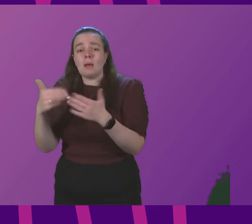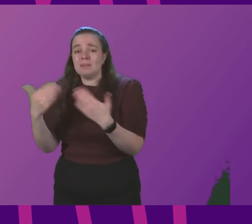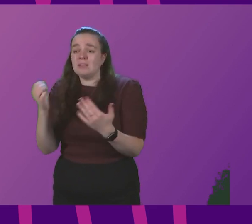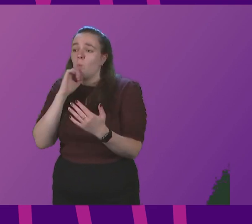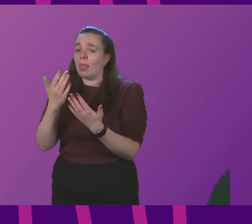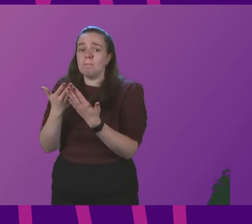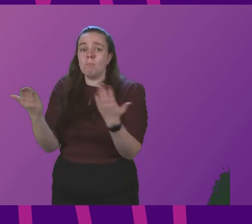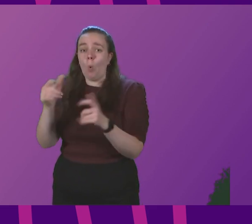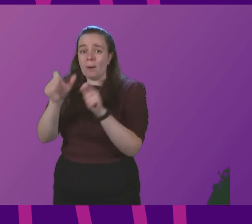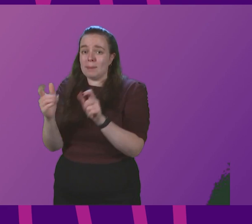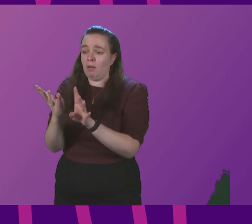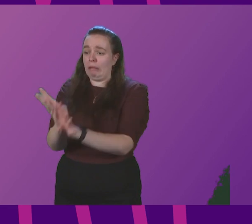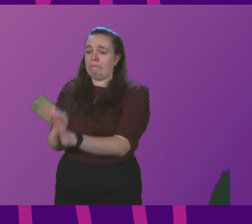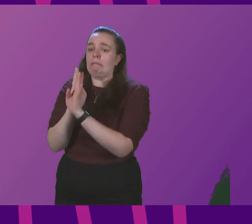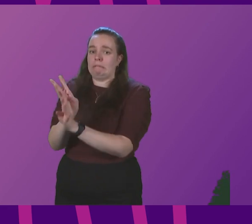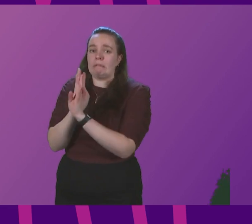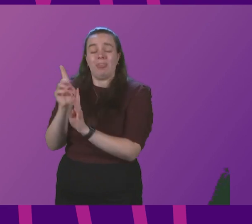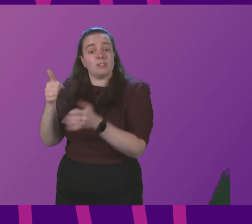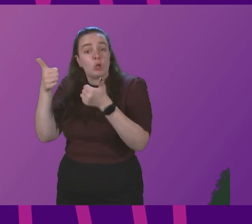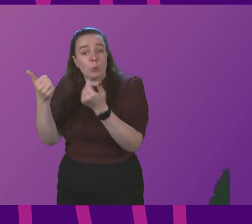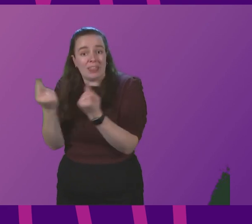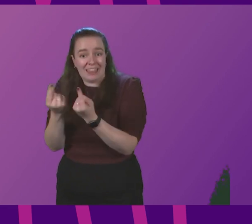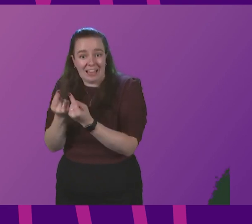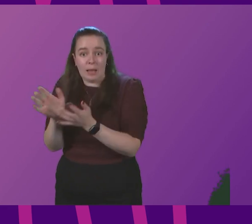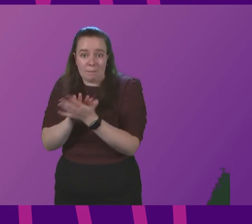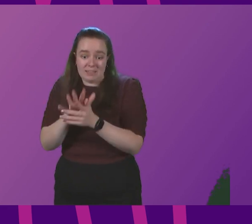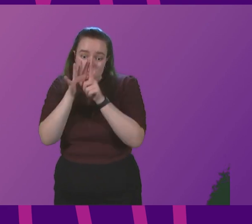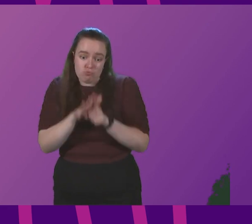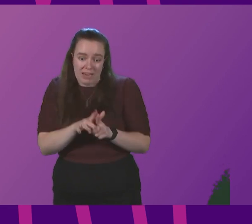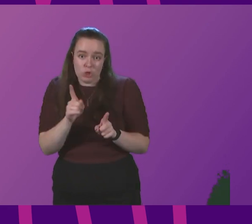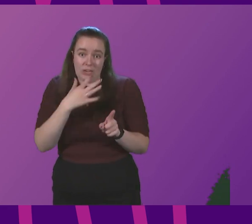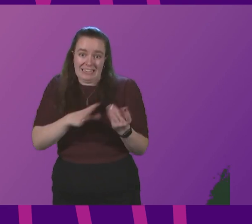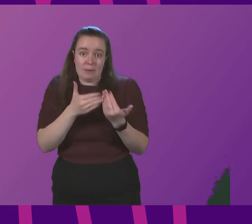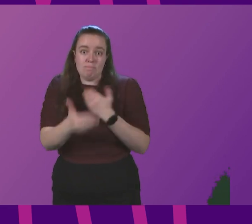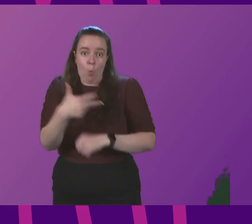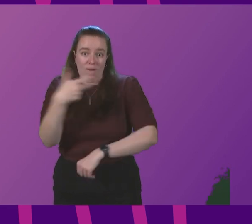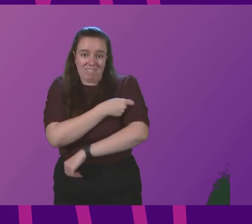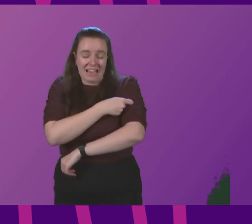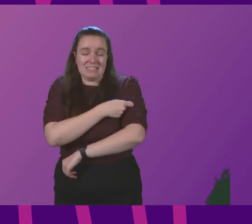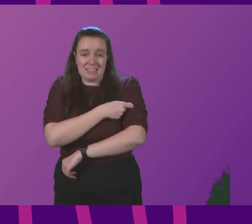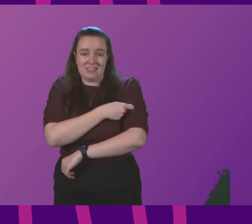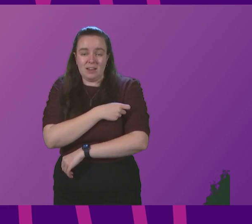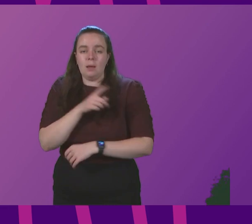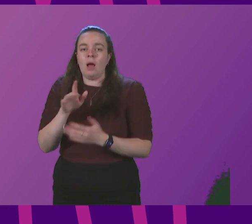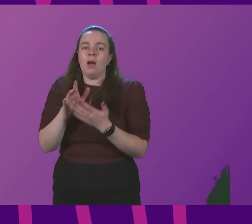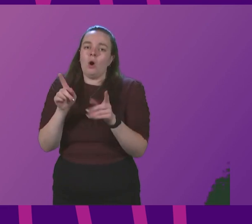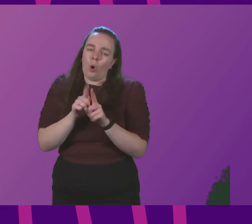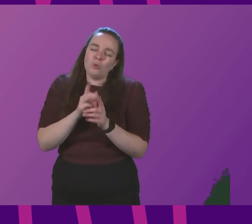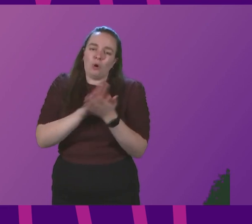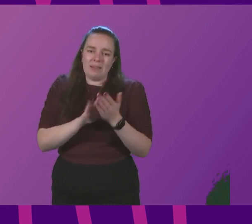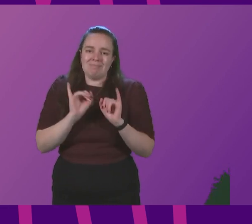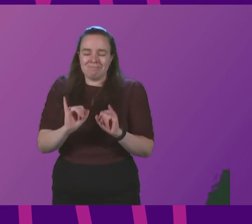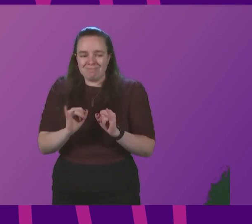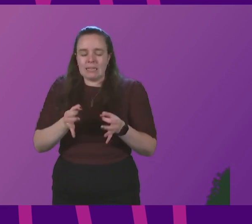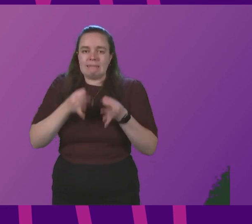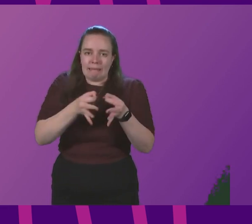anticipated, which in some ways is a good thing, where that is putting pressure on the supply and is leading to regrettable delays in people being vaccinated